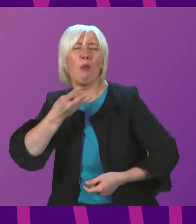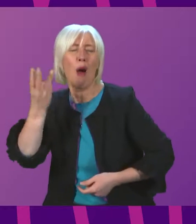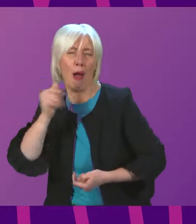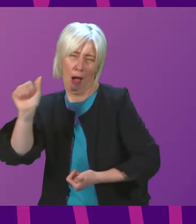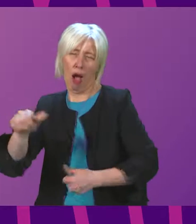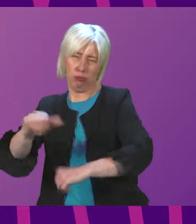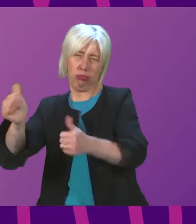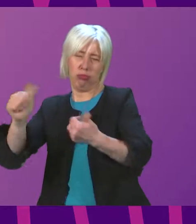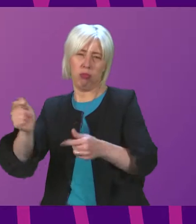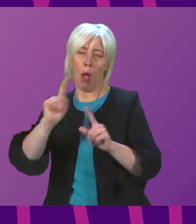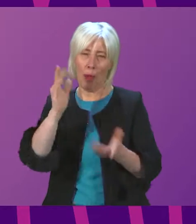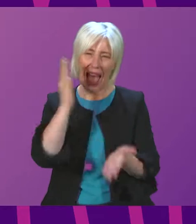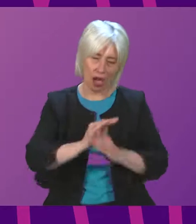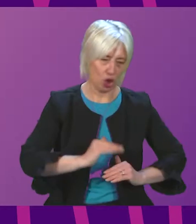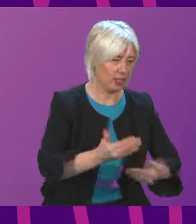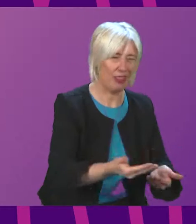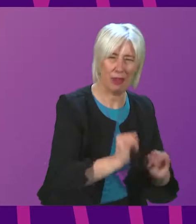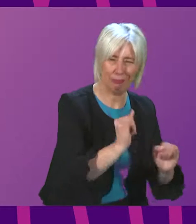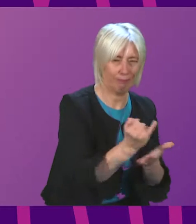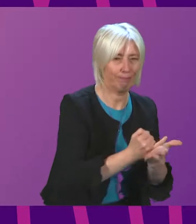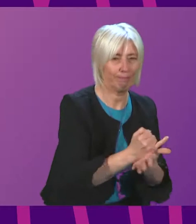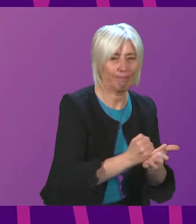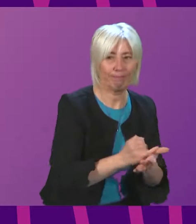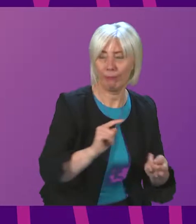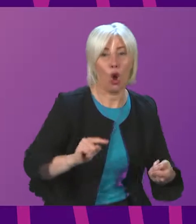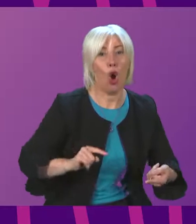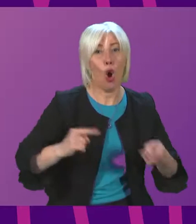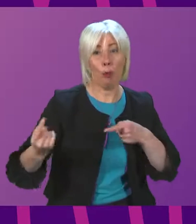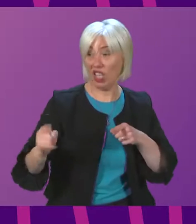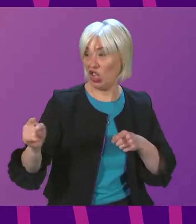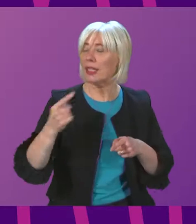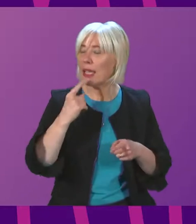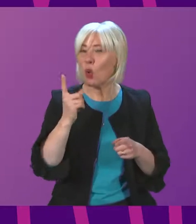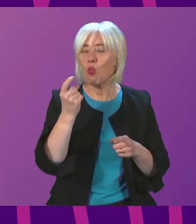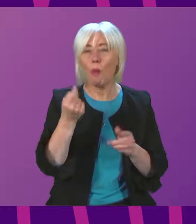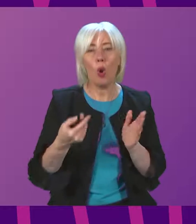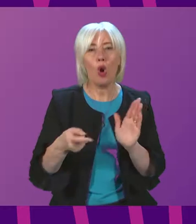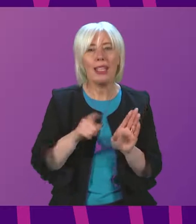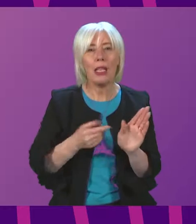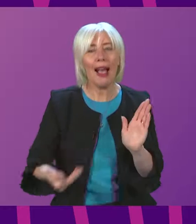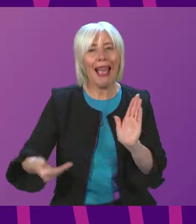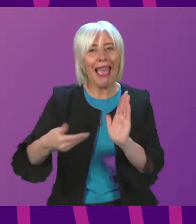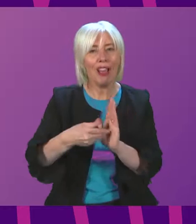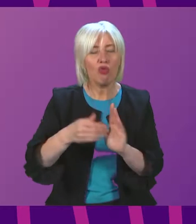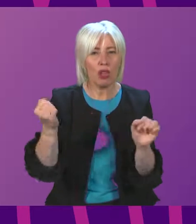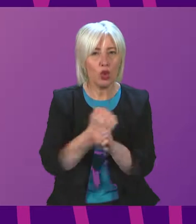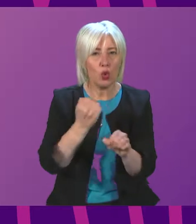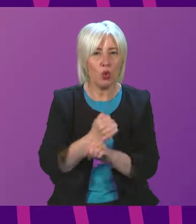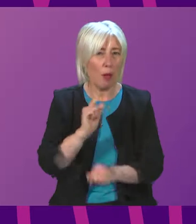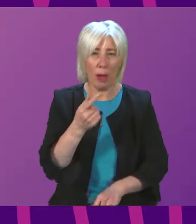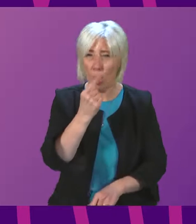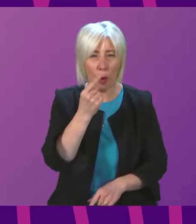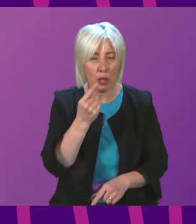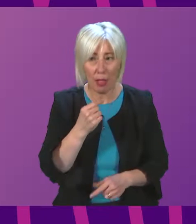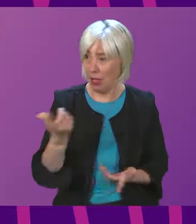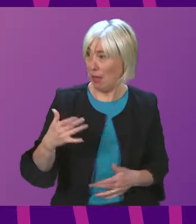inability to deliver? The Opposition even gave the Government an extra year to get this done but it still wasn't possible. Lives could be